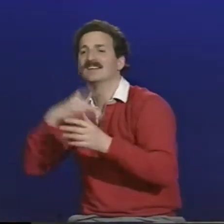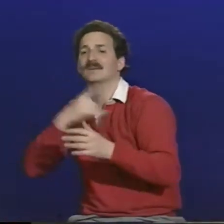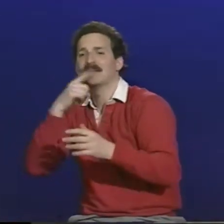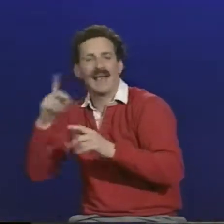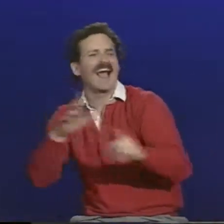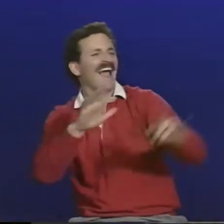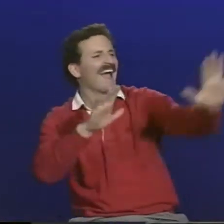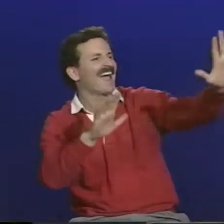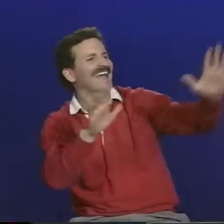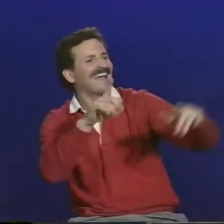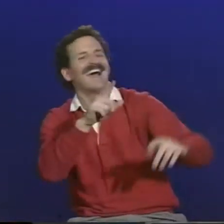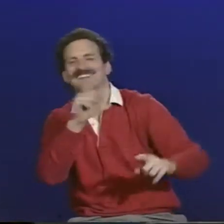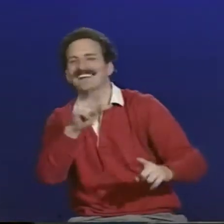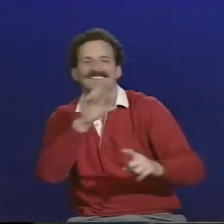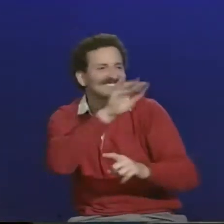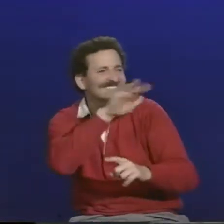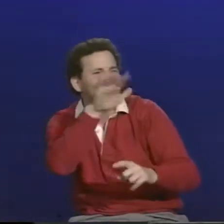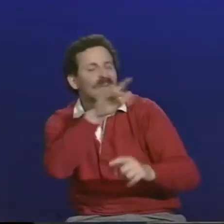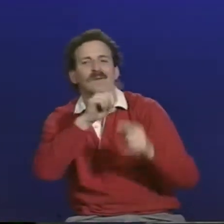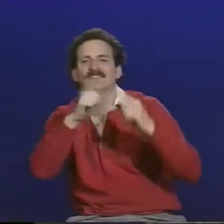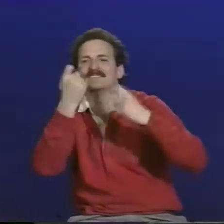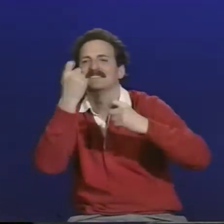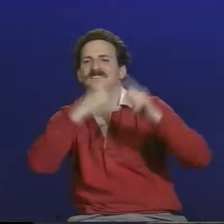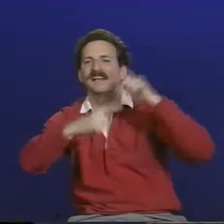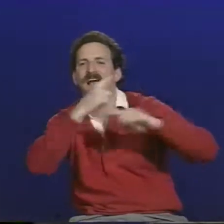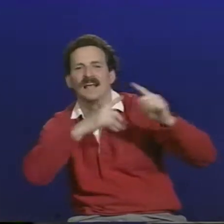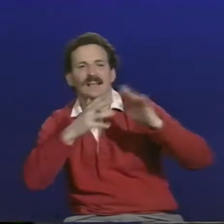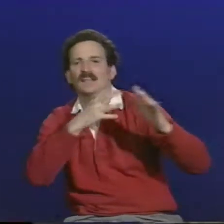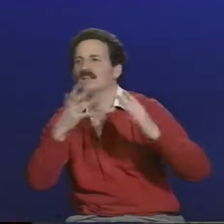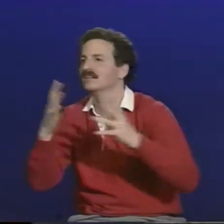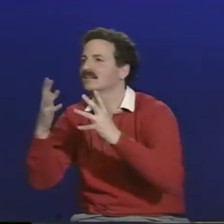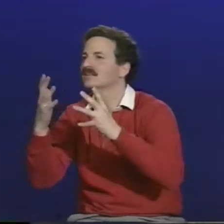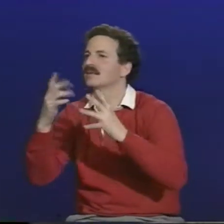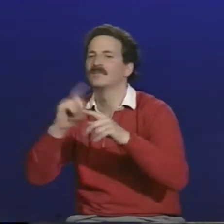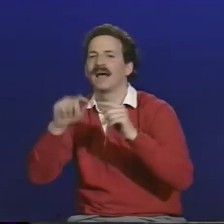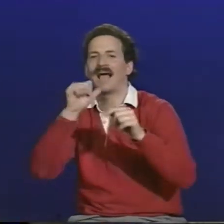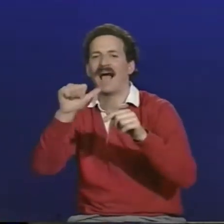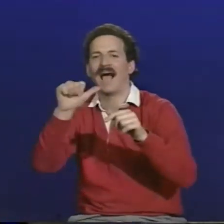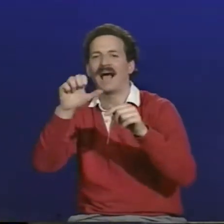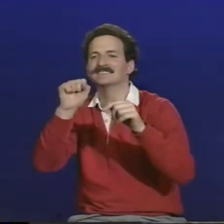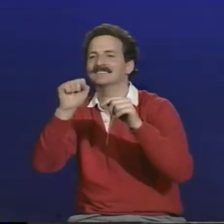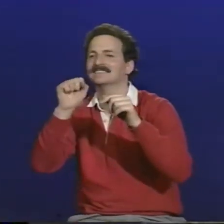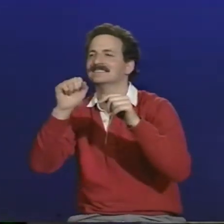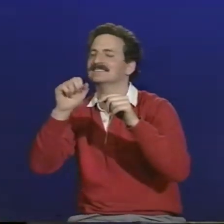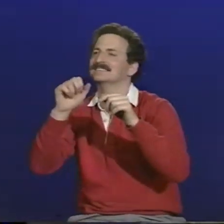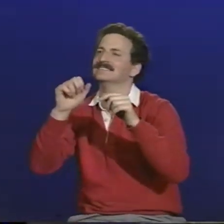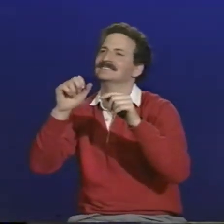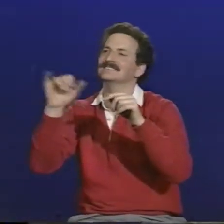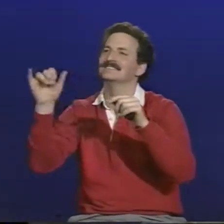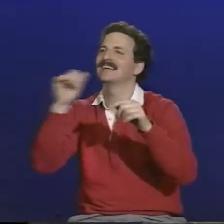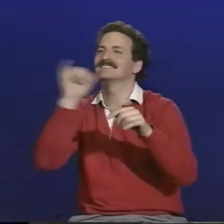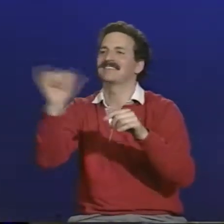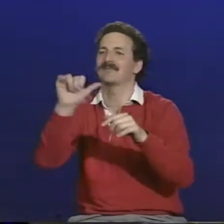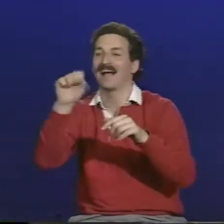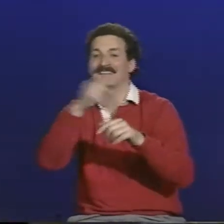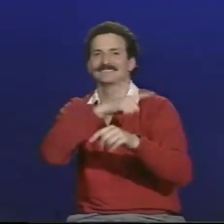in these groups. I mean, he would have perhaps some superficial communication with some of the students for those who could do a little bit of signing and maybe some fingerspelling.